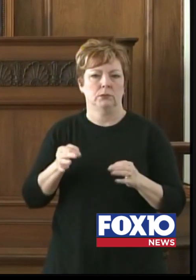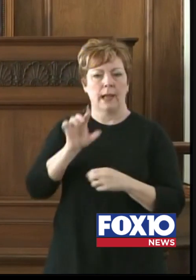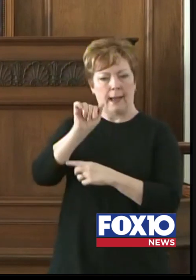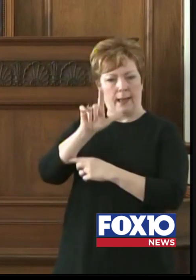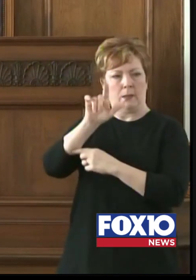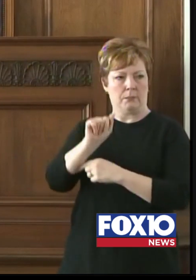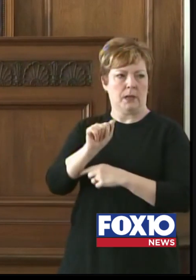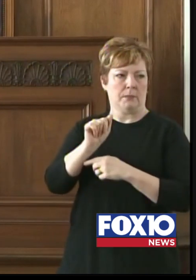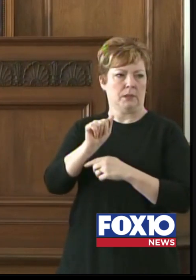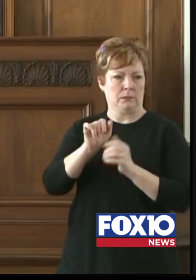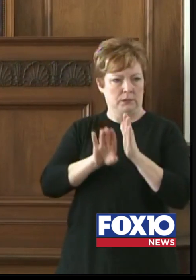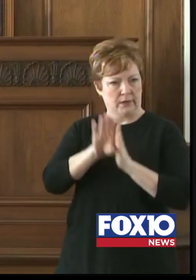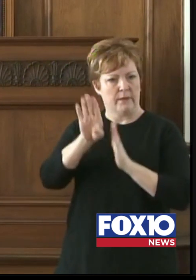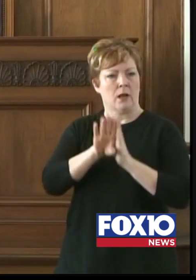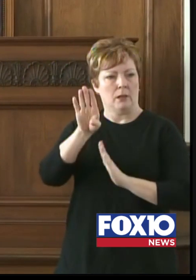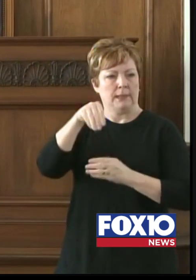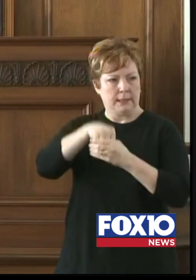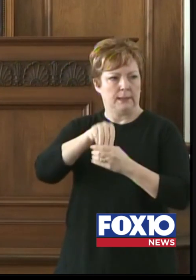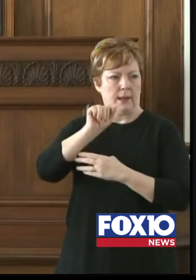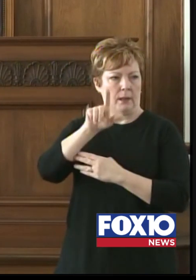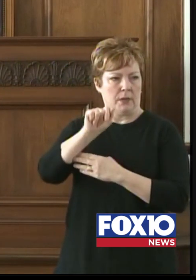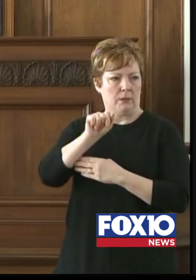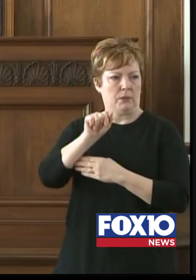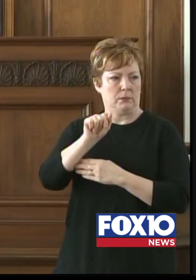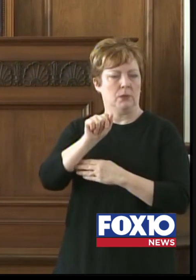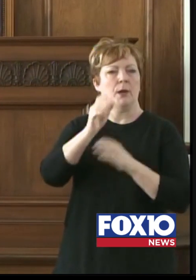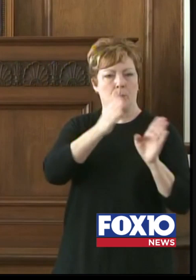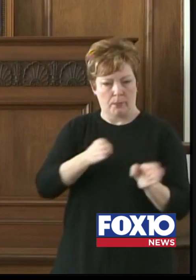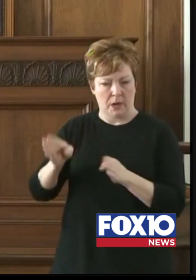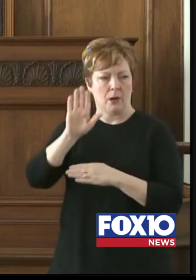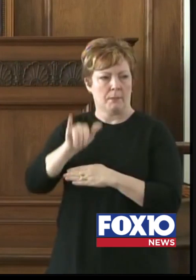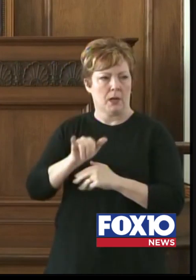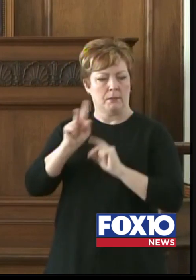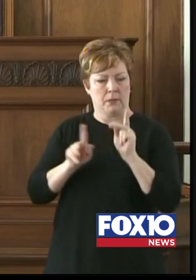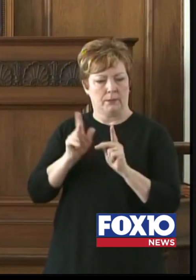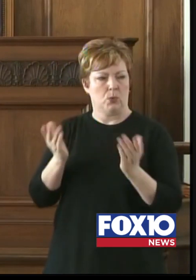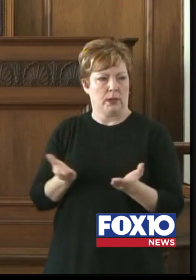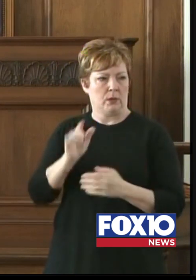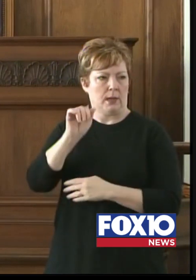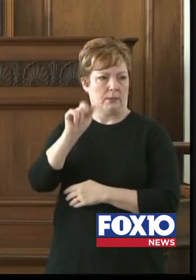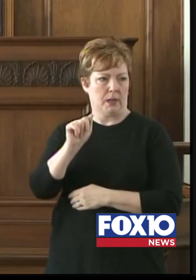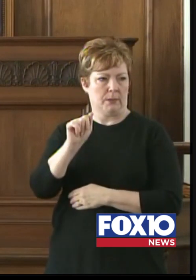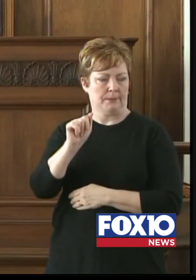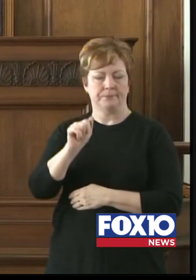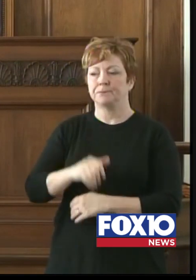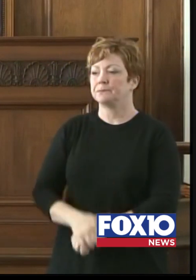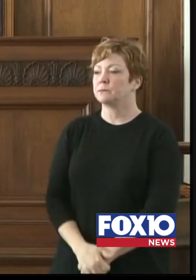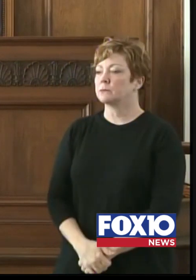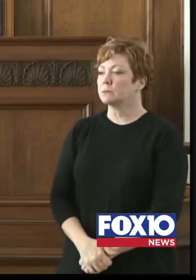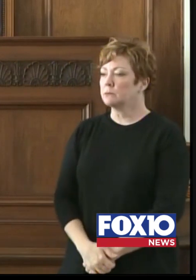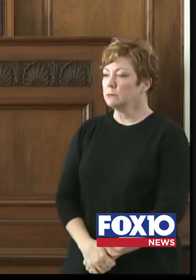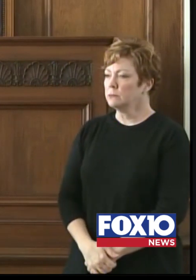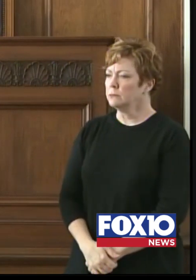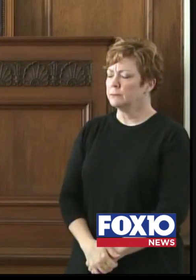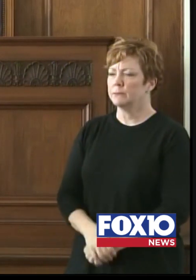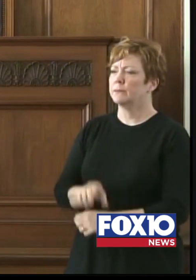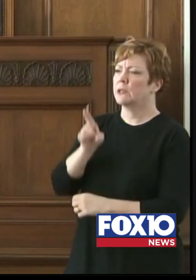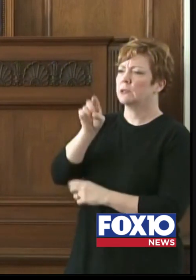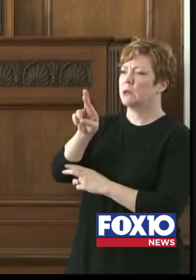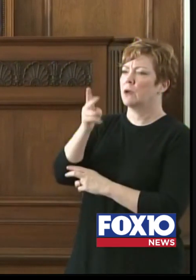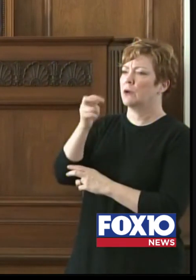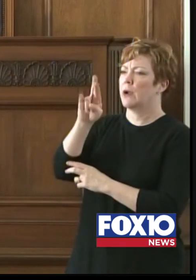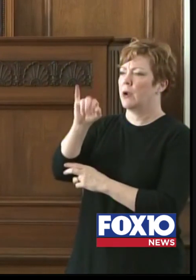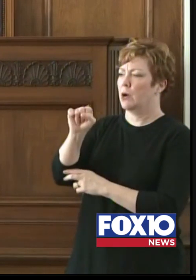-developed, an Alabama-prepared step we're taking today. Yes, sir? Dr. Harris, can you address,